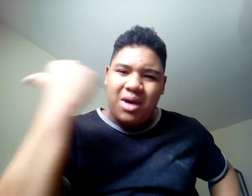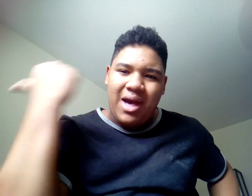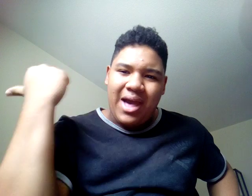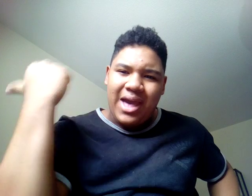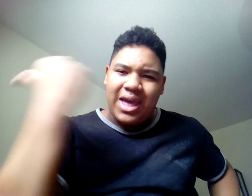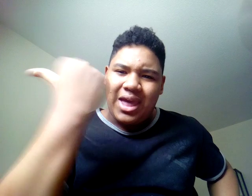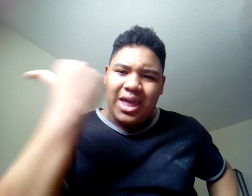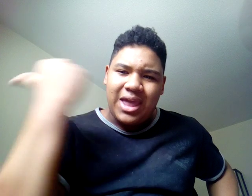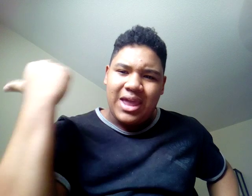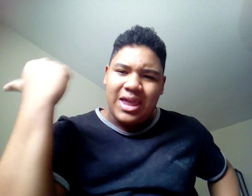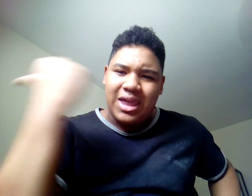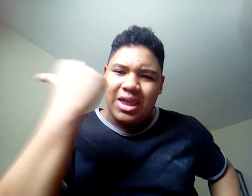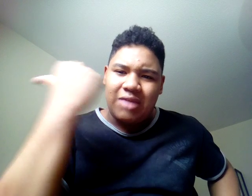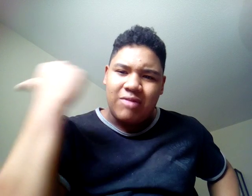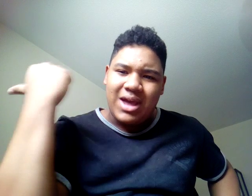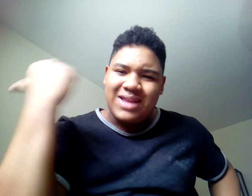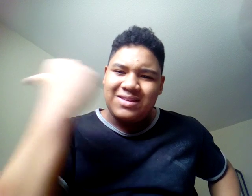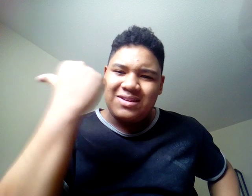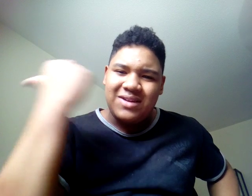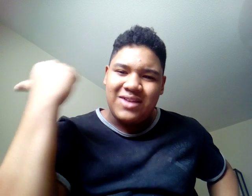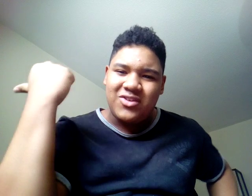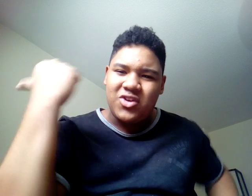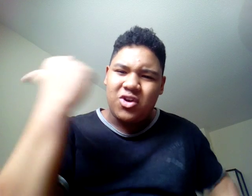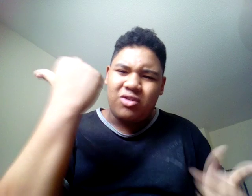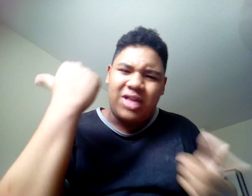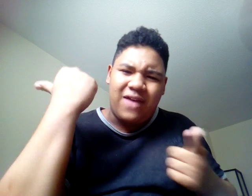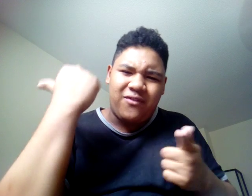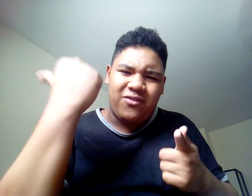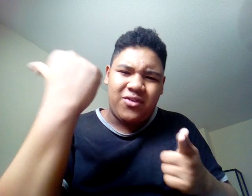my right, and to your left.